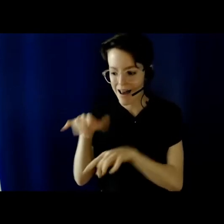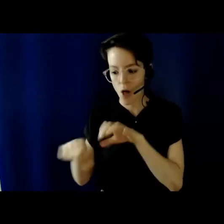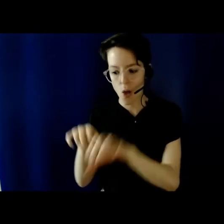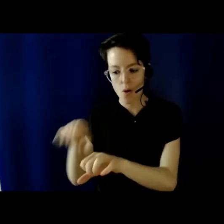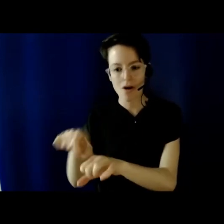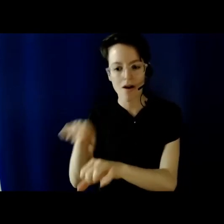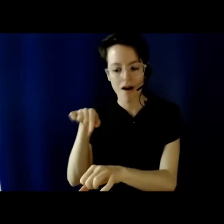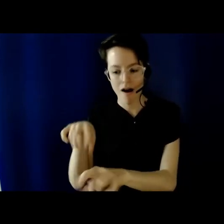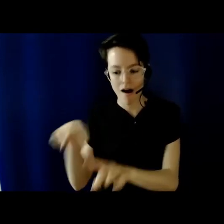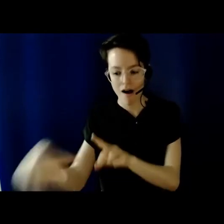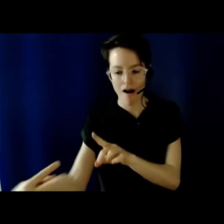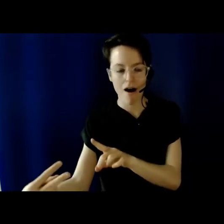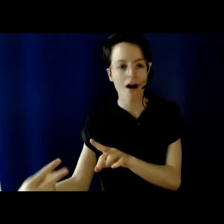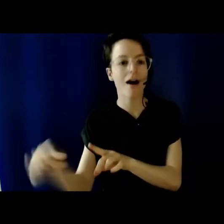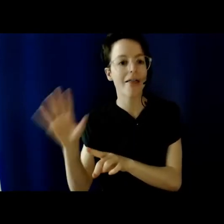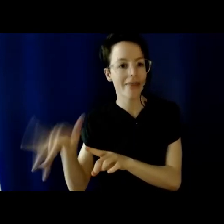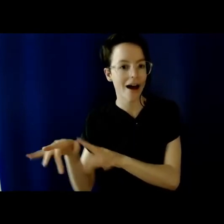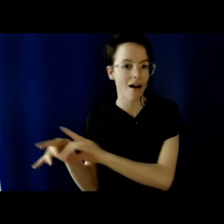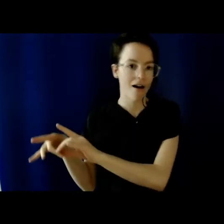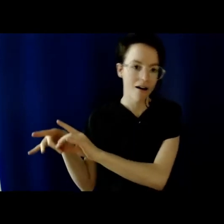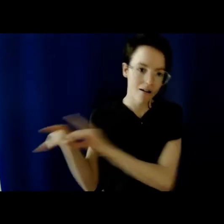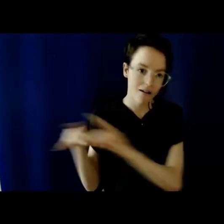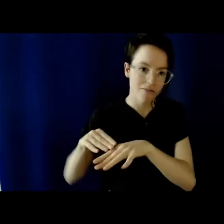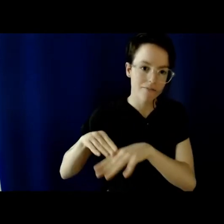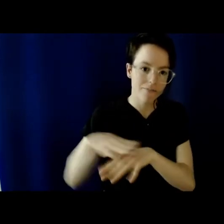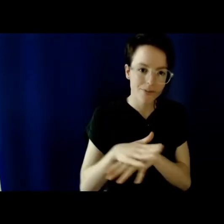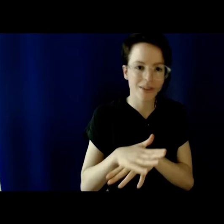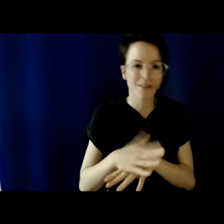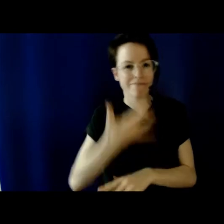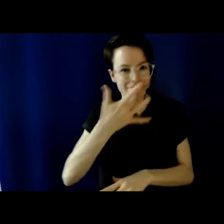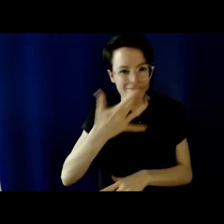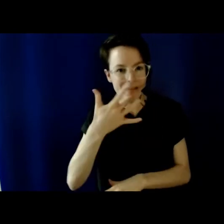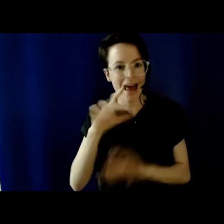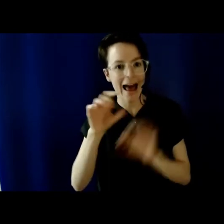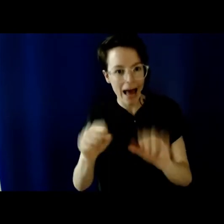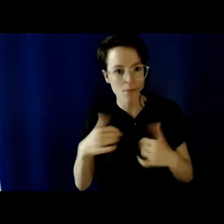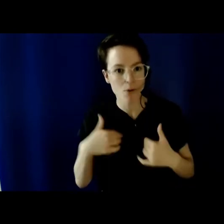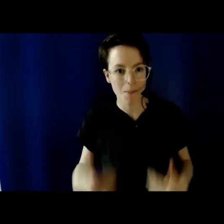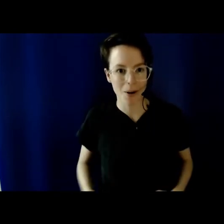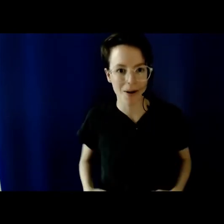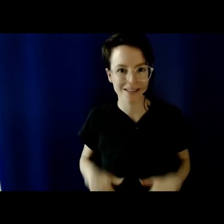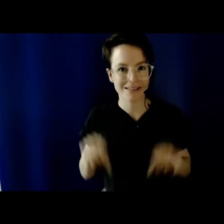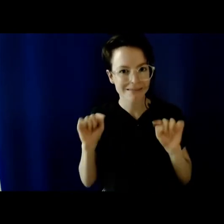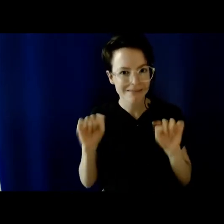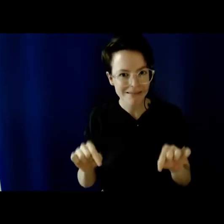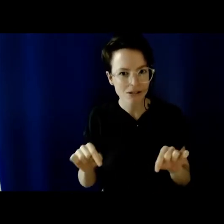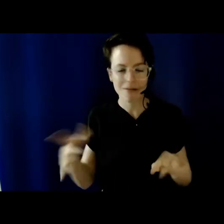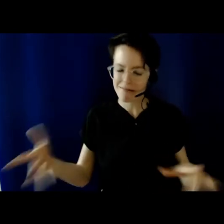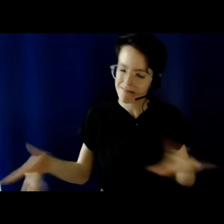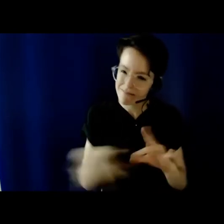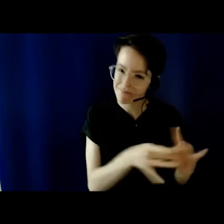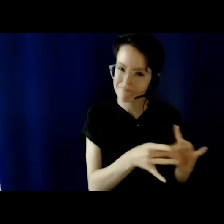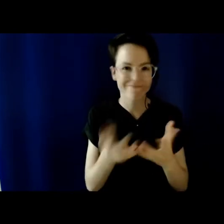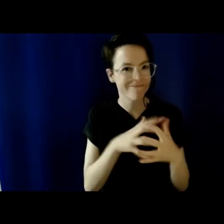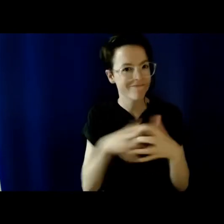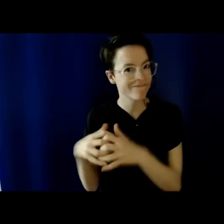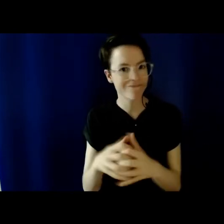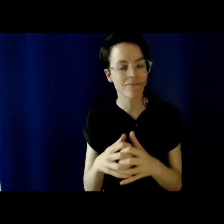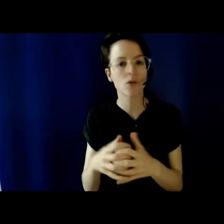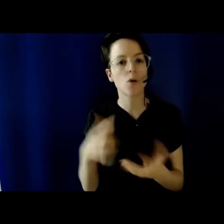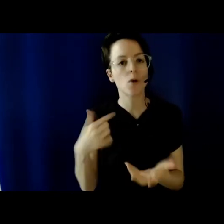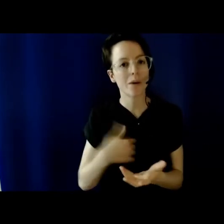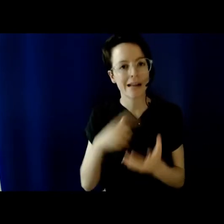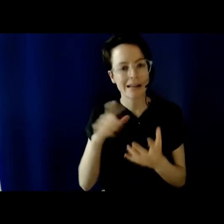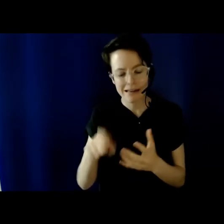relations. We're here talking about higher education, so we need to be clear about what the role of higher education has been in these oppressions.